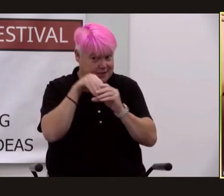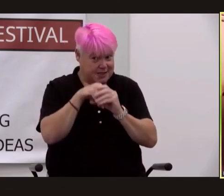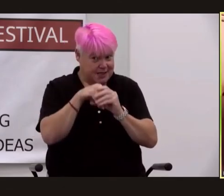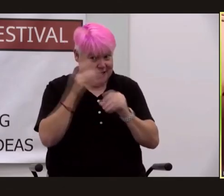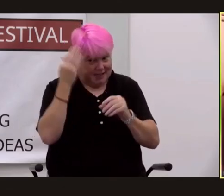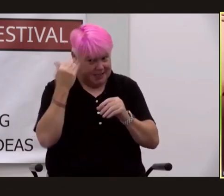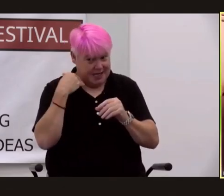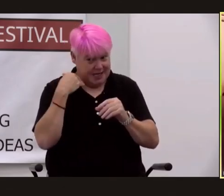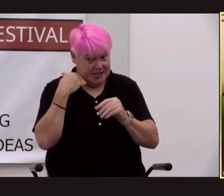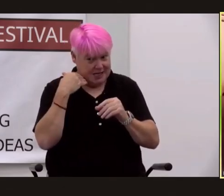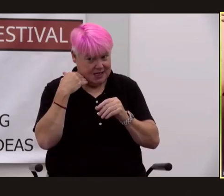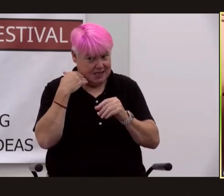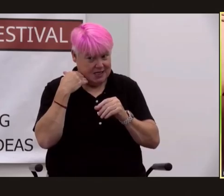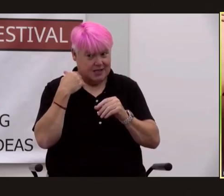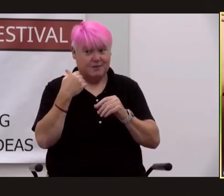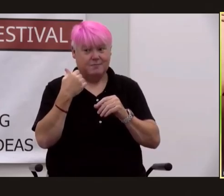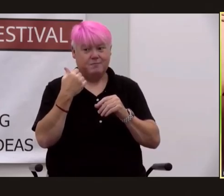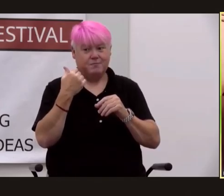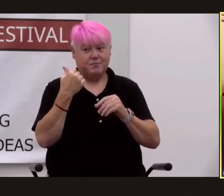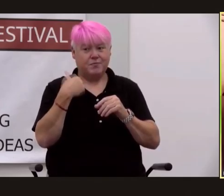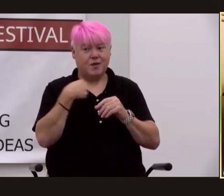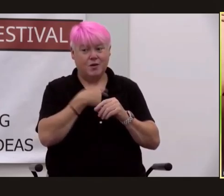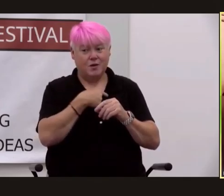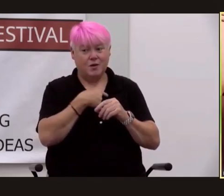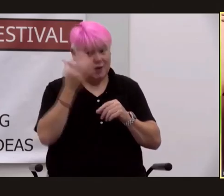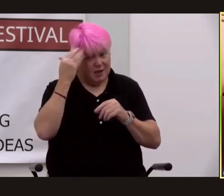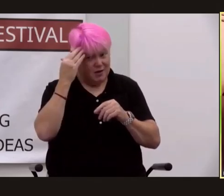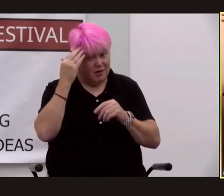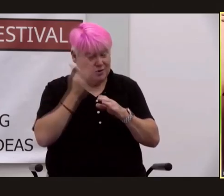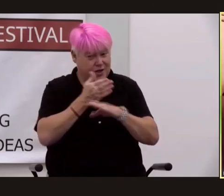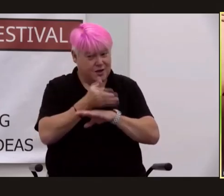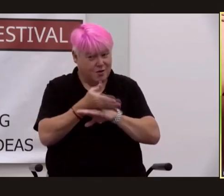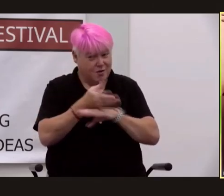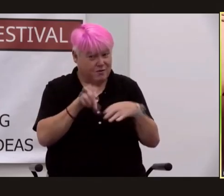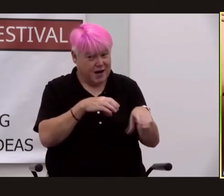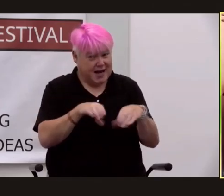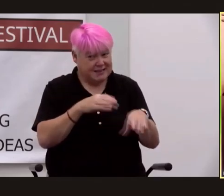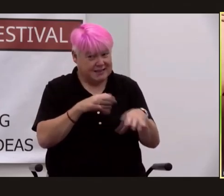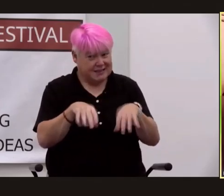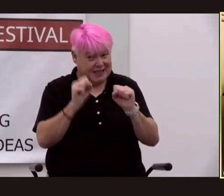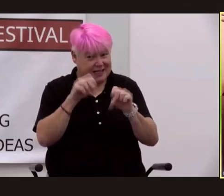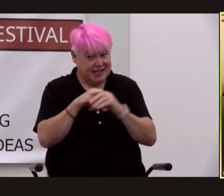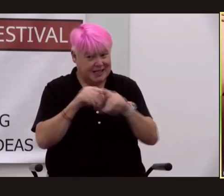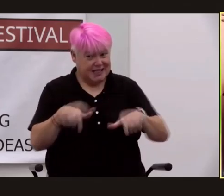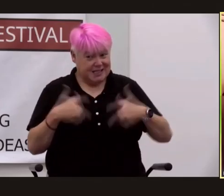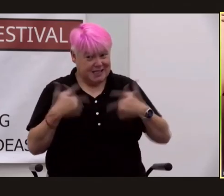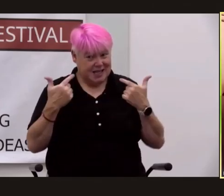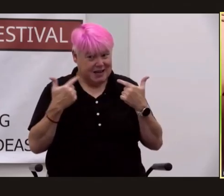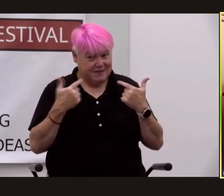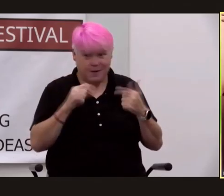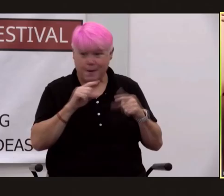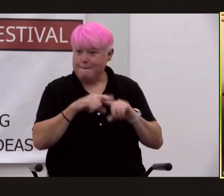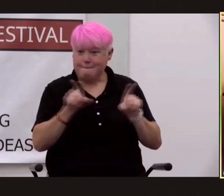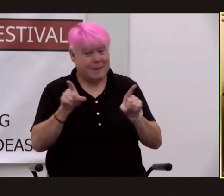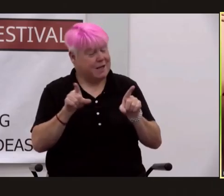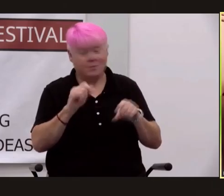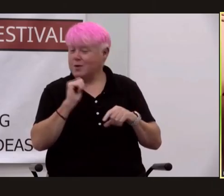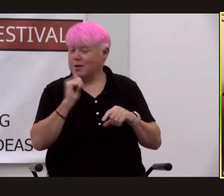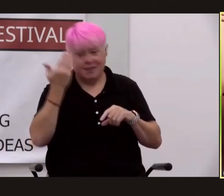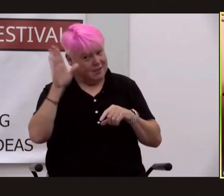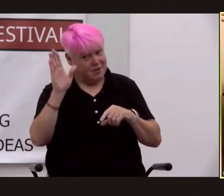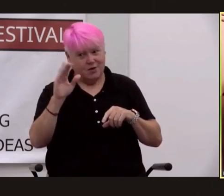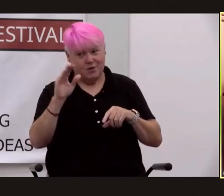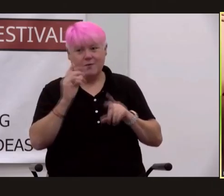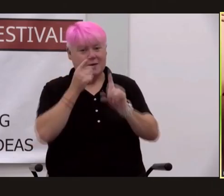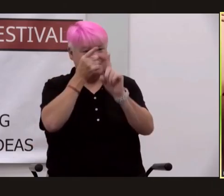and so we knew the overt actions he had taken in his life but we didn't know even from his own point of view why and that's what made him